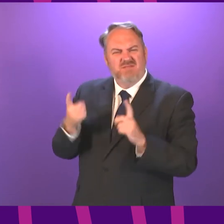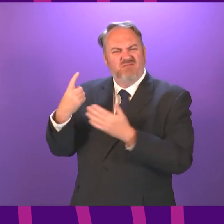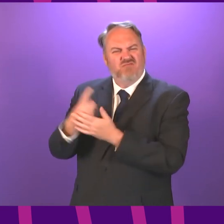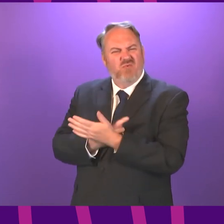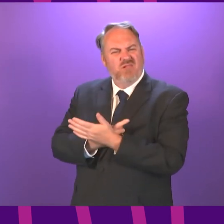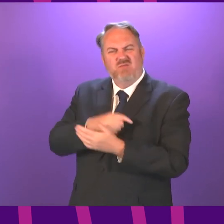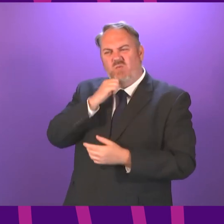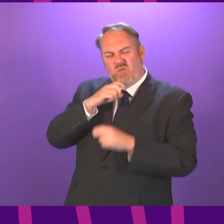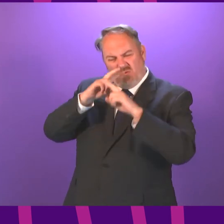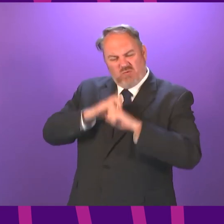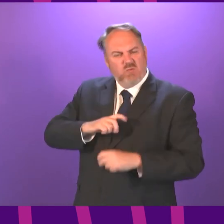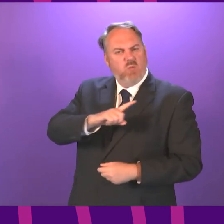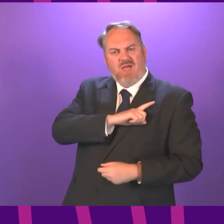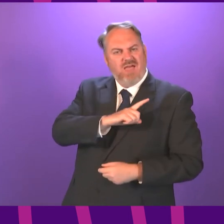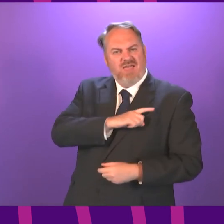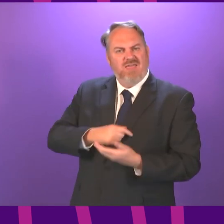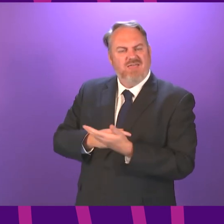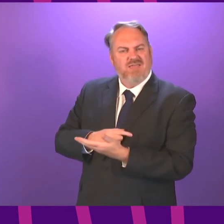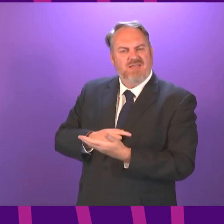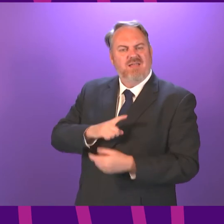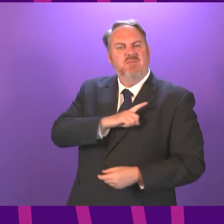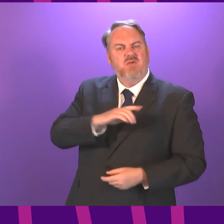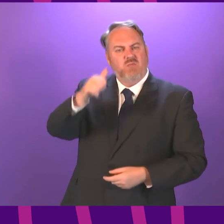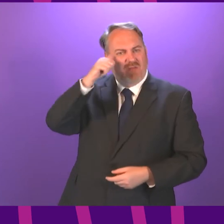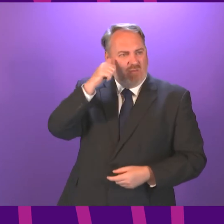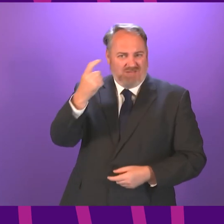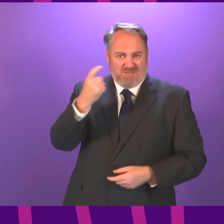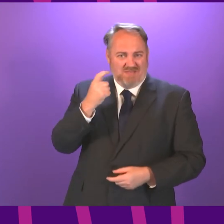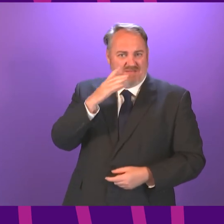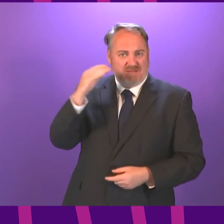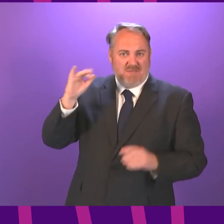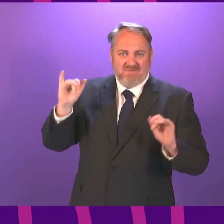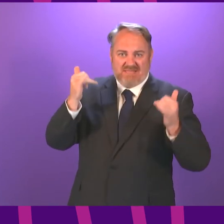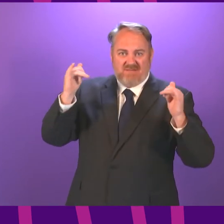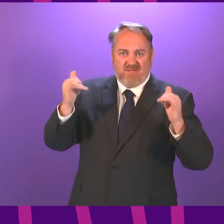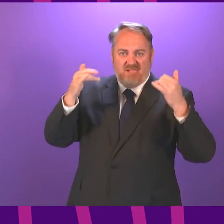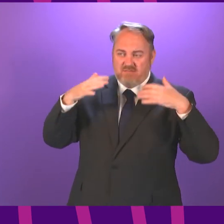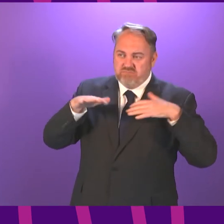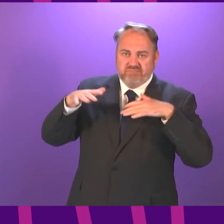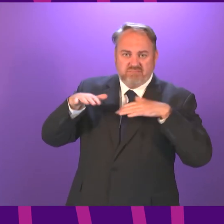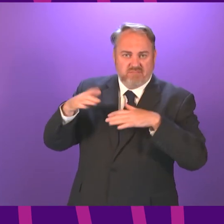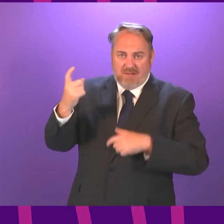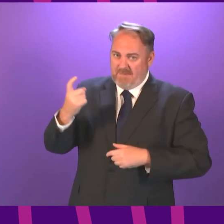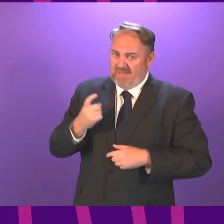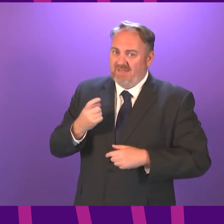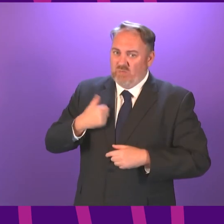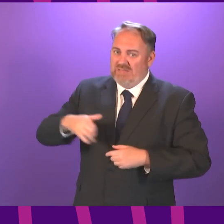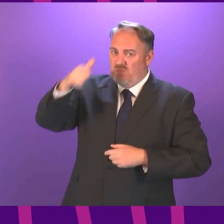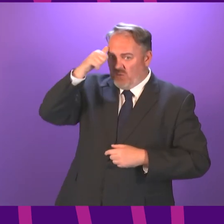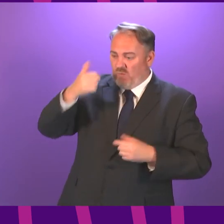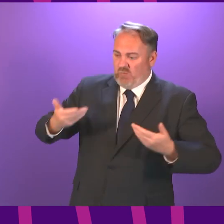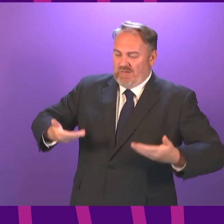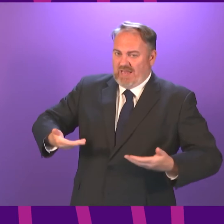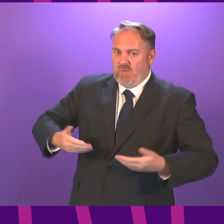this discrepancy especially in light of the various summer festivals which are about to occur across Scotland First Minister